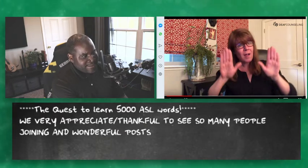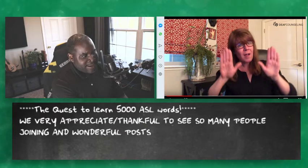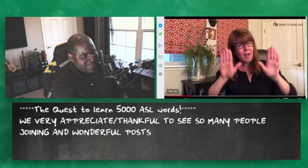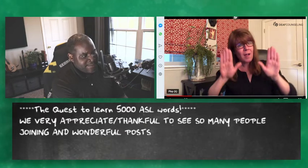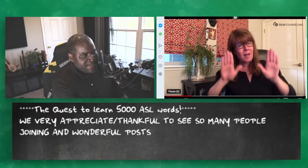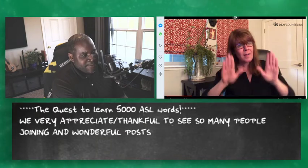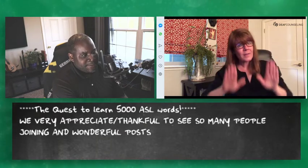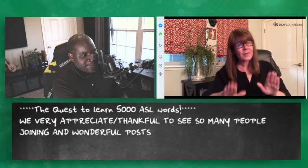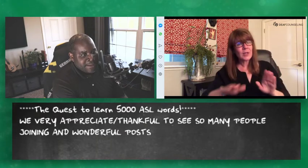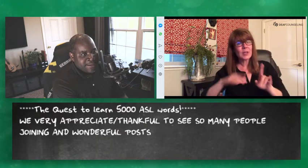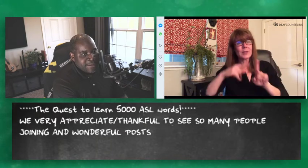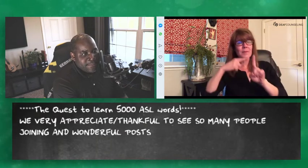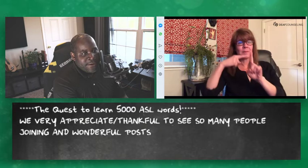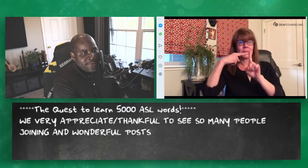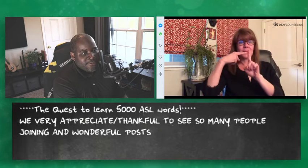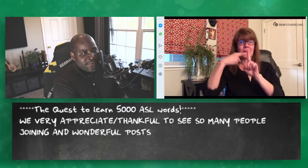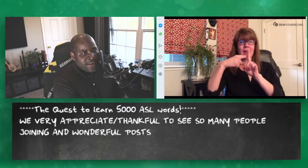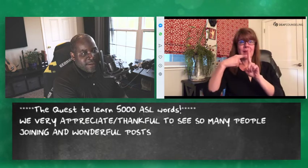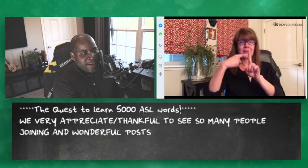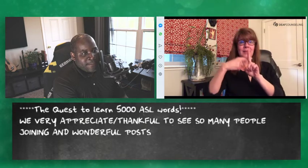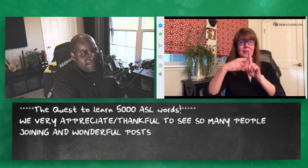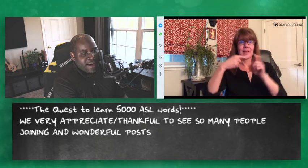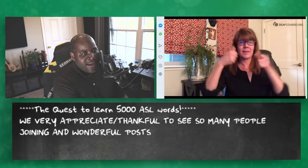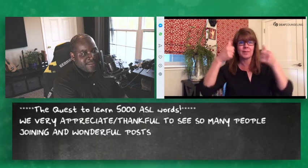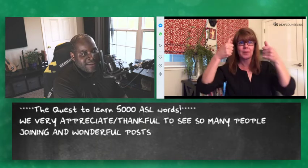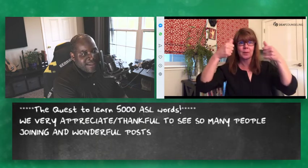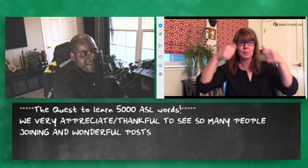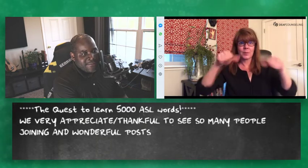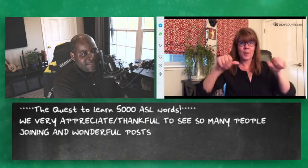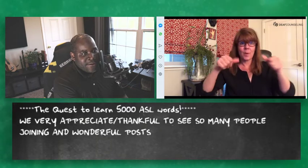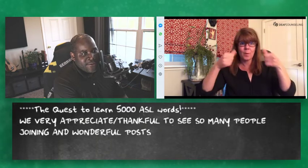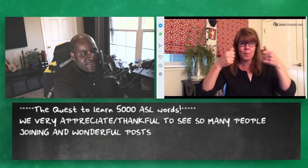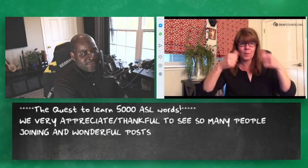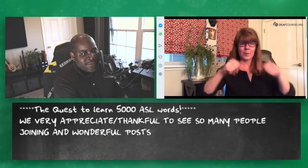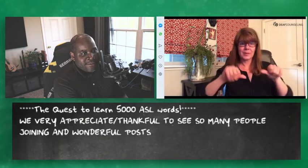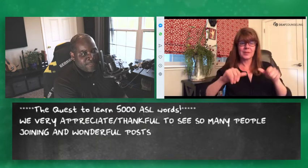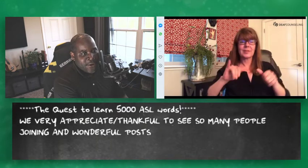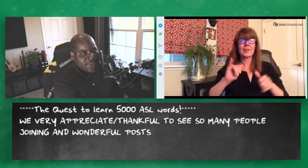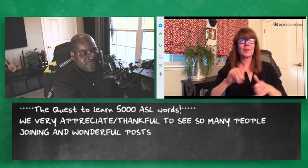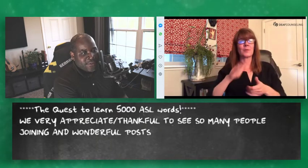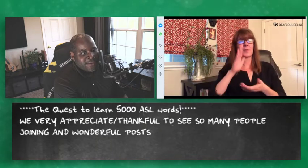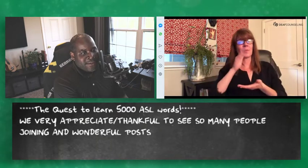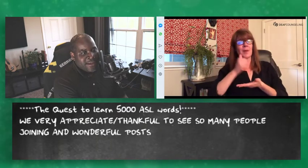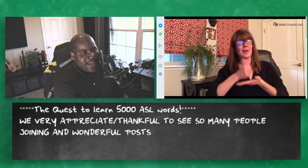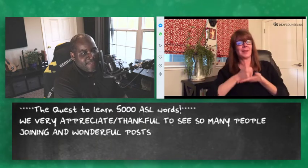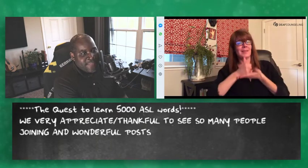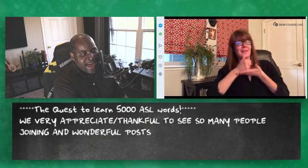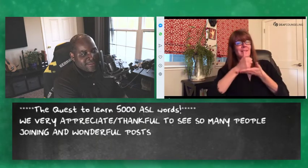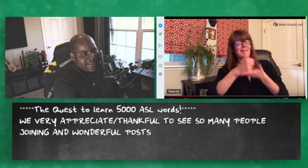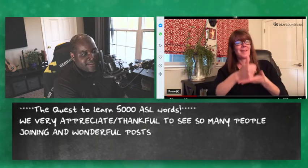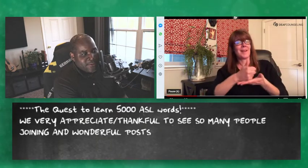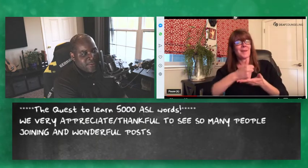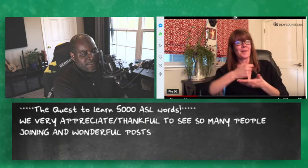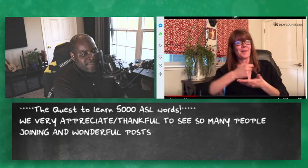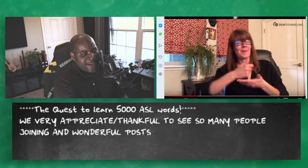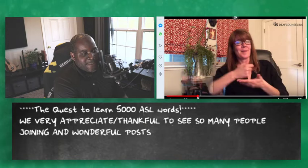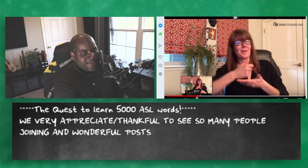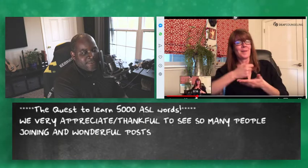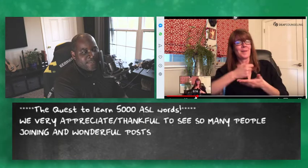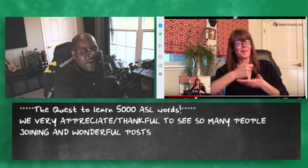time let's keep going posts positive posts post that oh that was a small